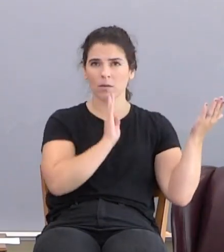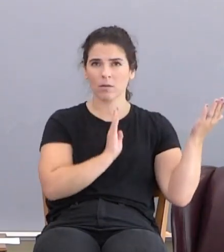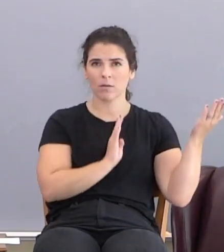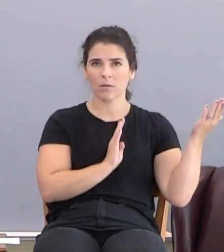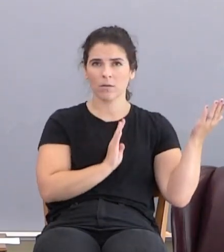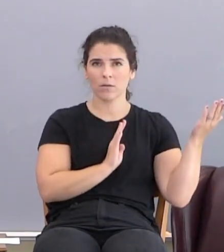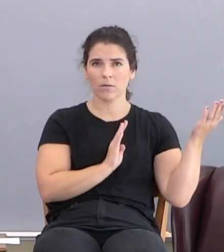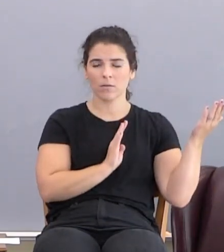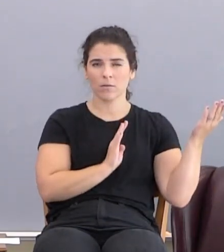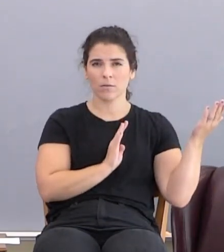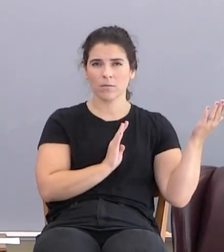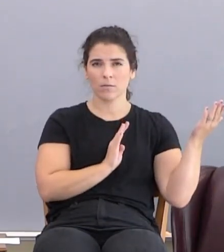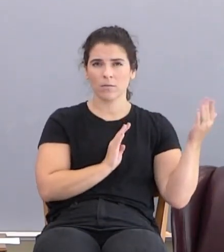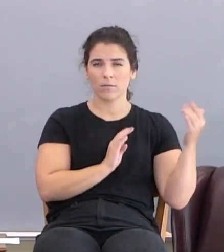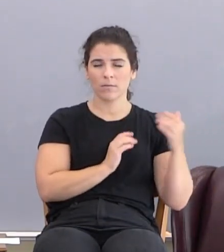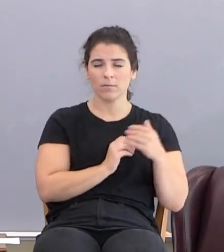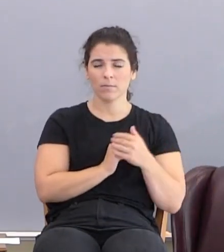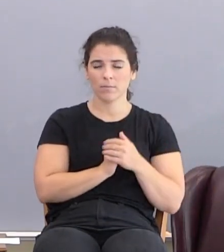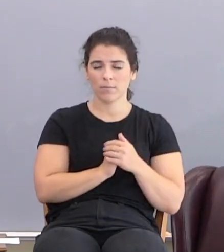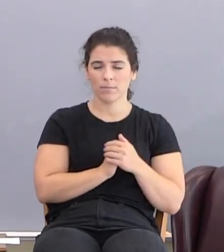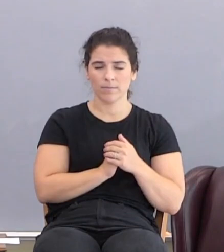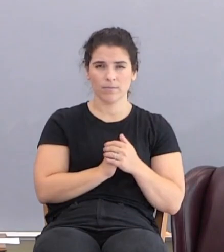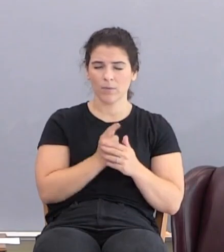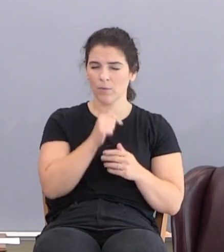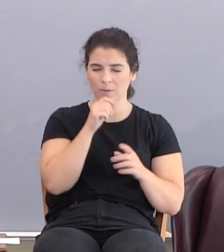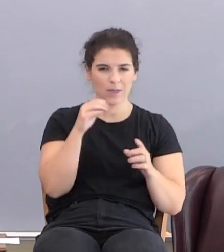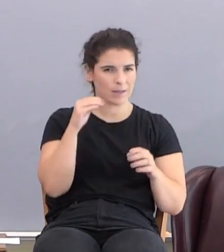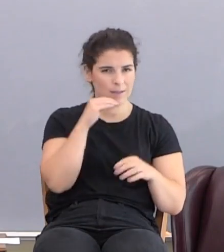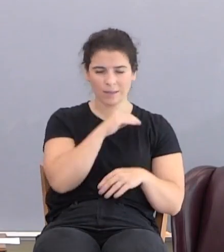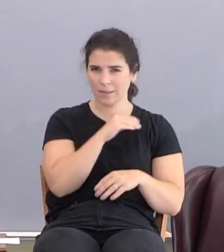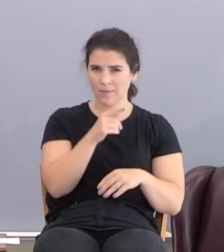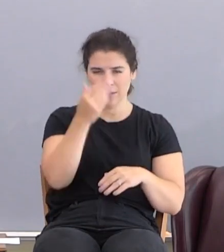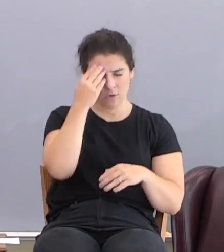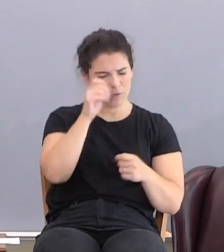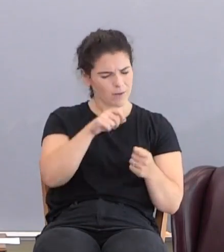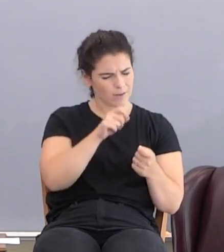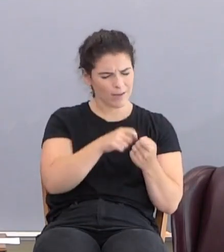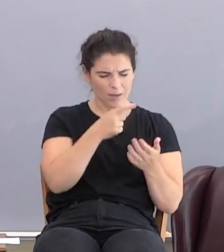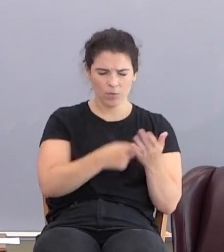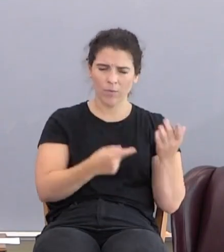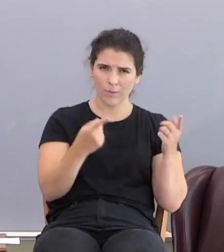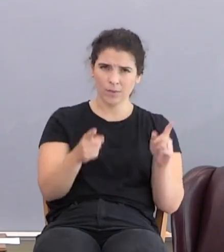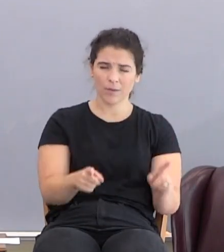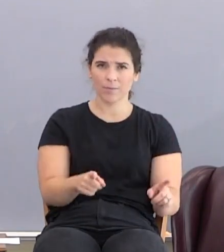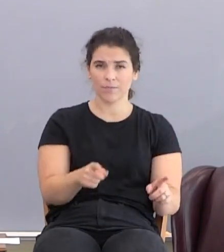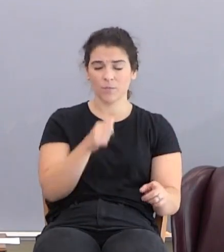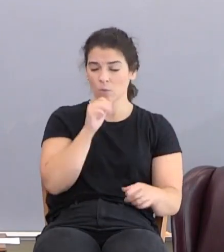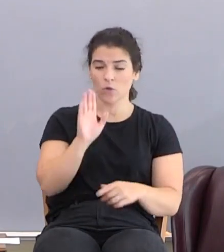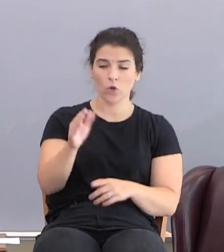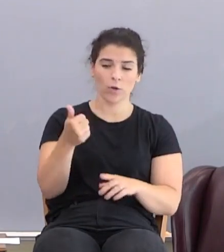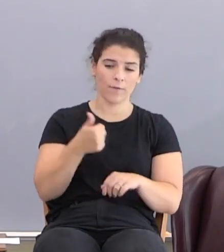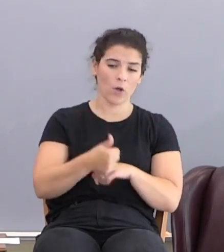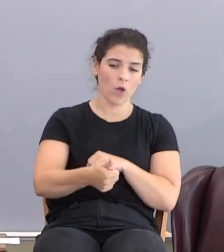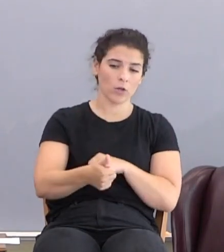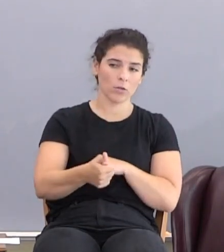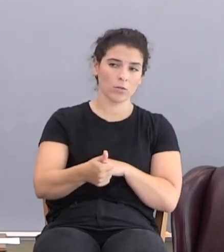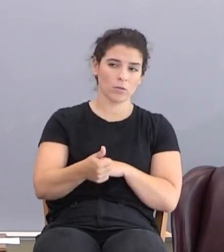with Jehovah. He wasn't deceived. knew exactly what was happening. It wasn't her fault. was his.